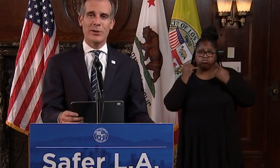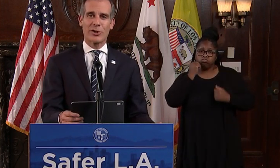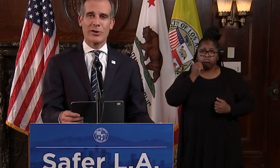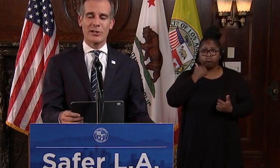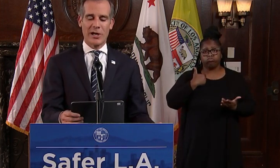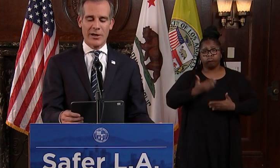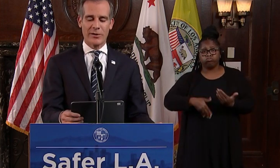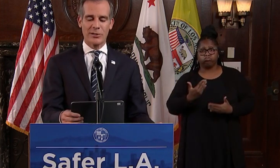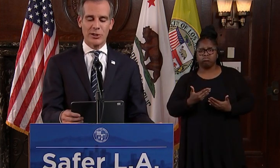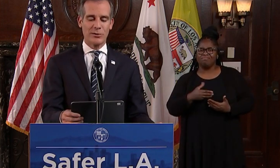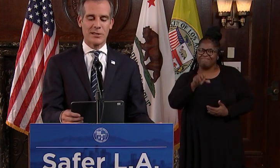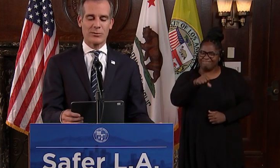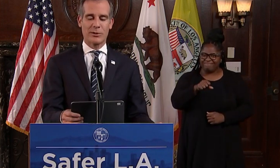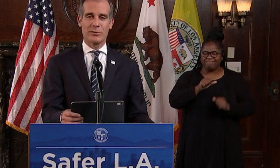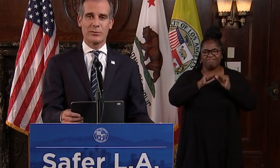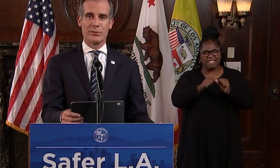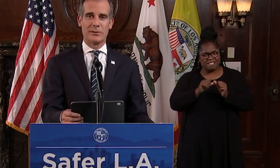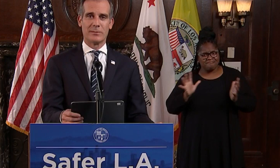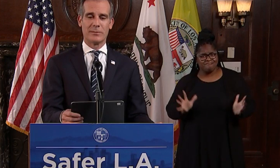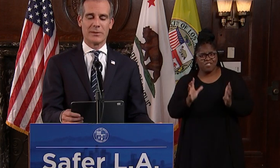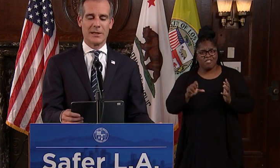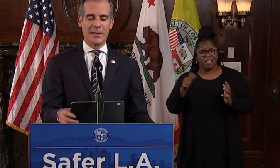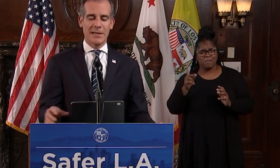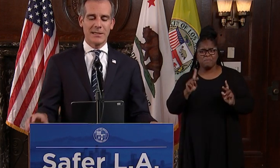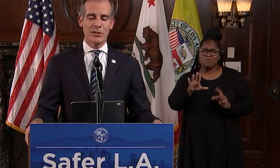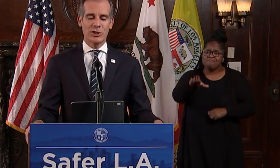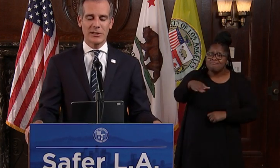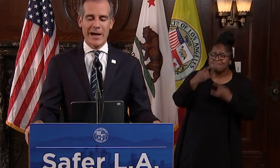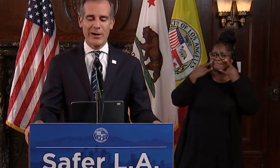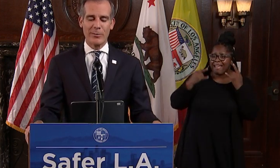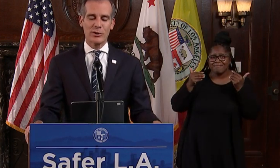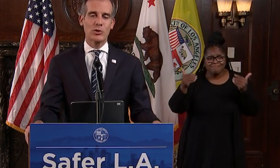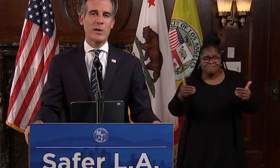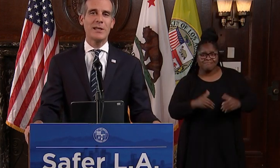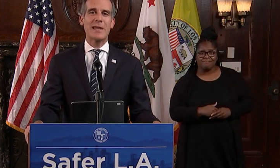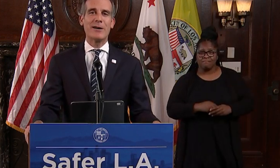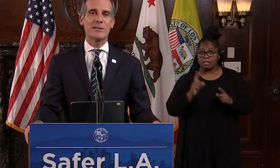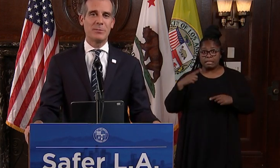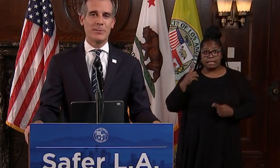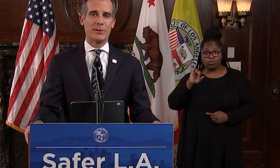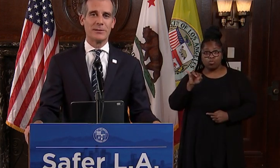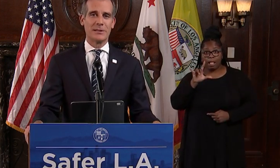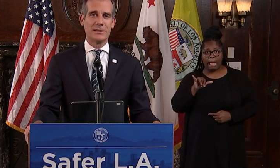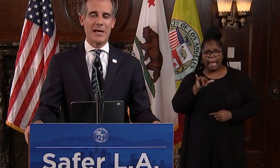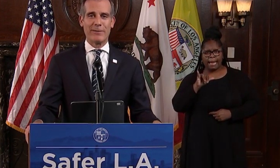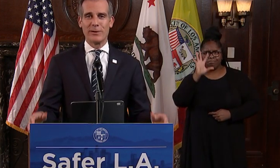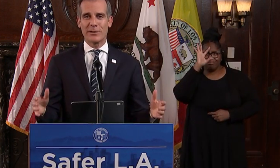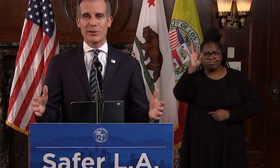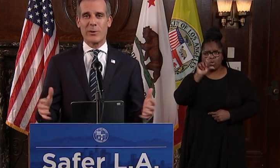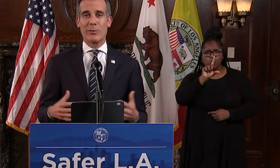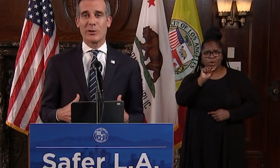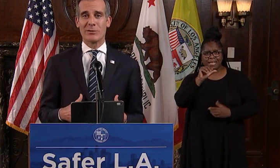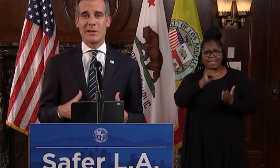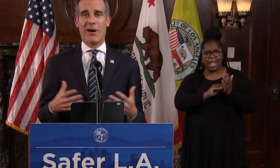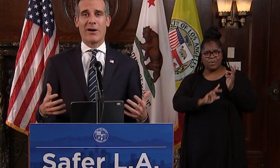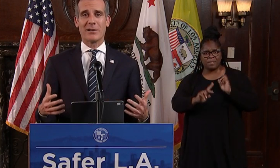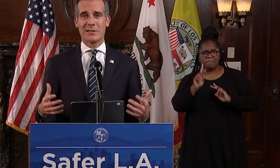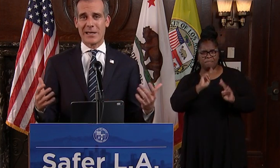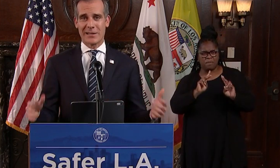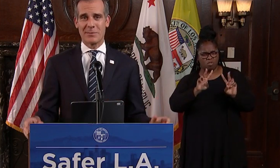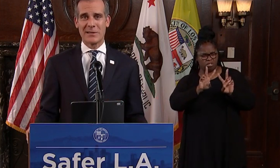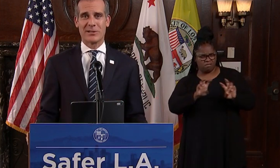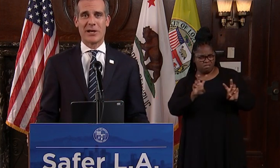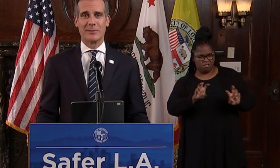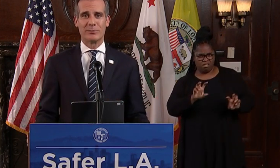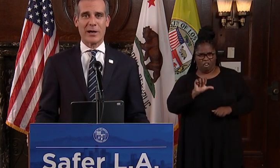continue to encourage others to use this critical tool. Since July, almost 20,000 people have looked at the way we're using art